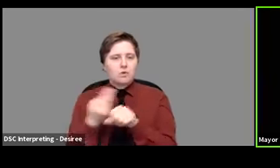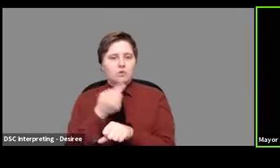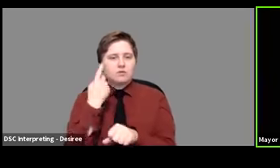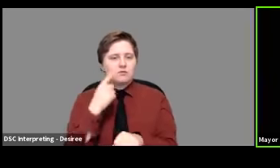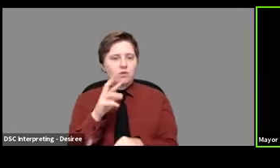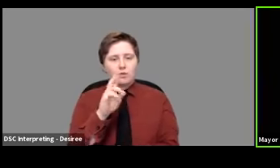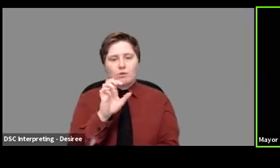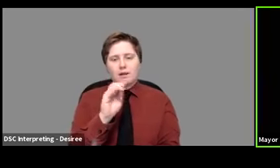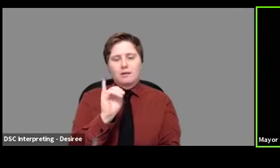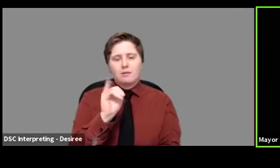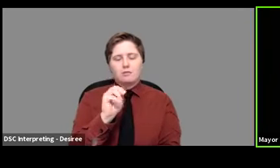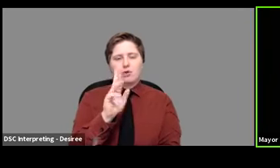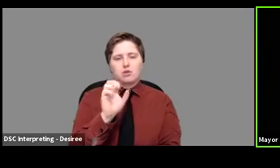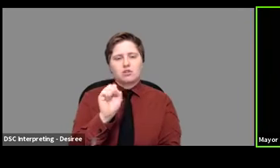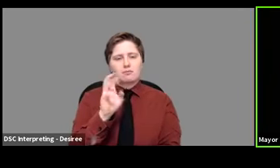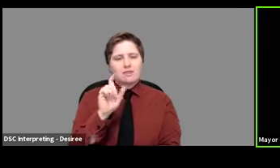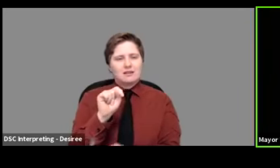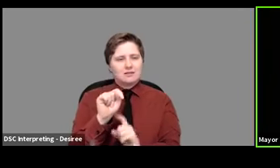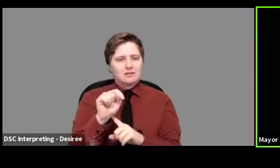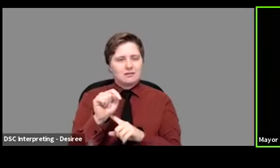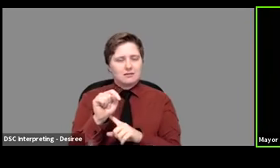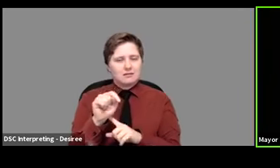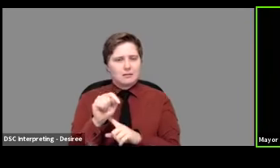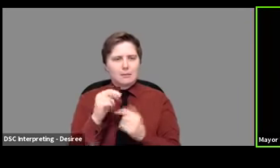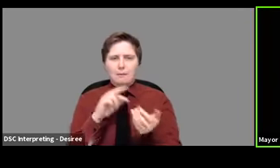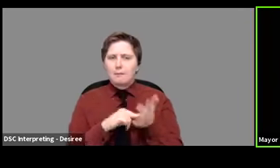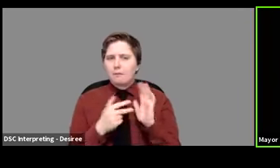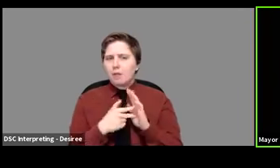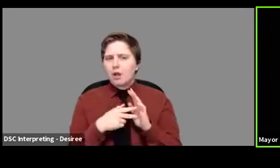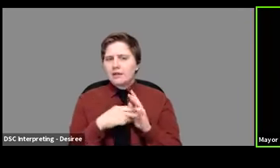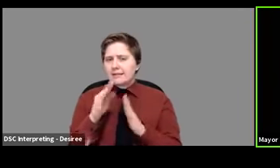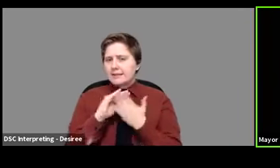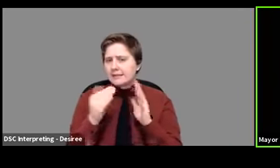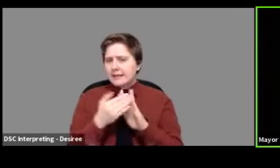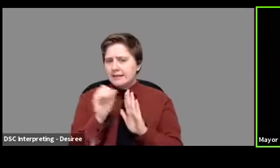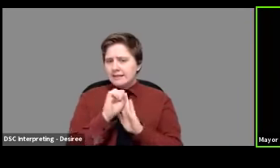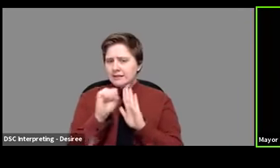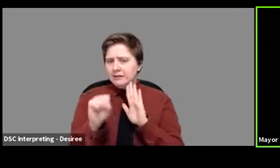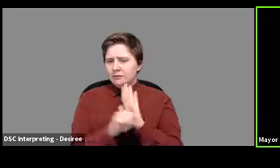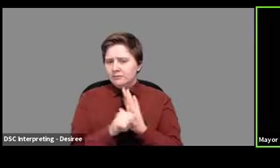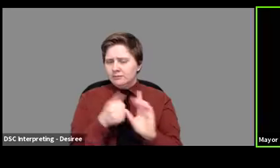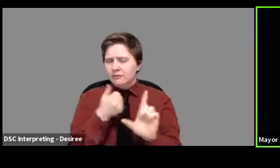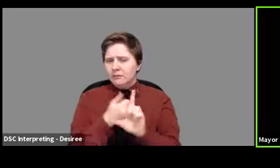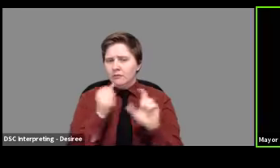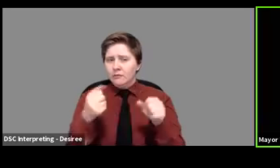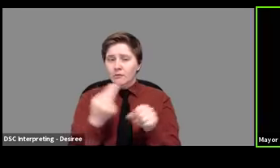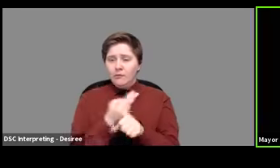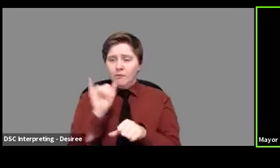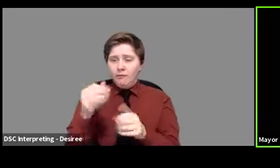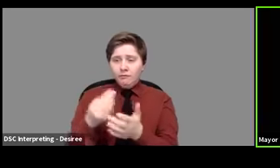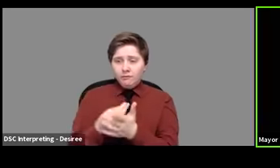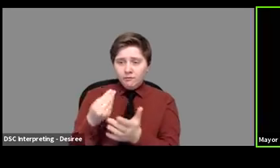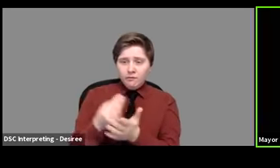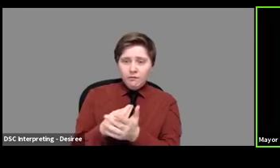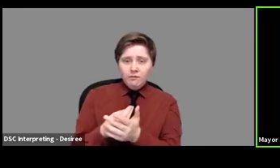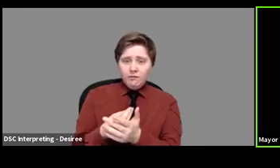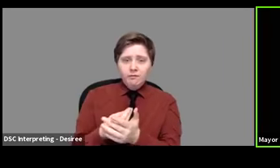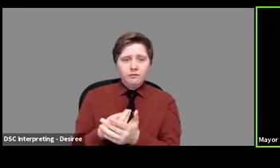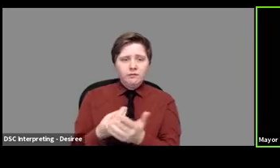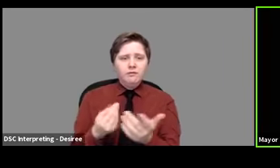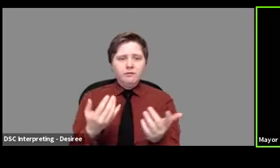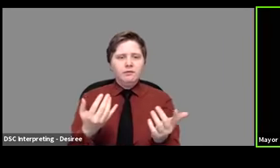reimbursement. In other words, should cities and states, uh, be able to use cares act money, uh,